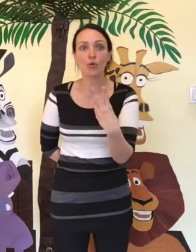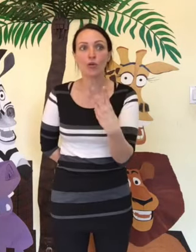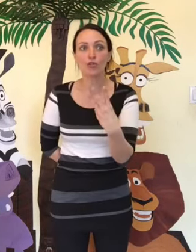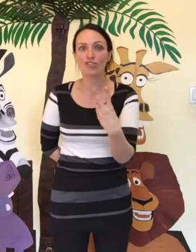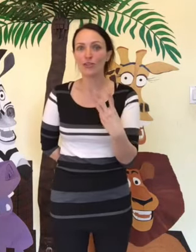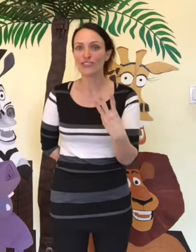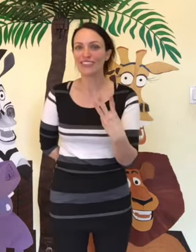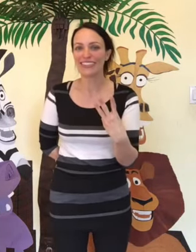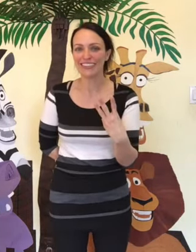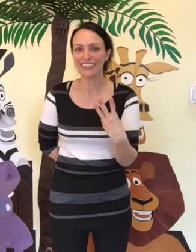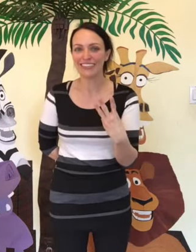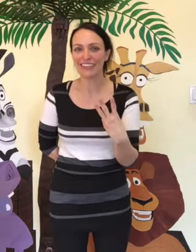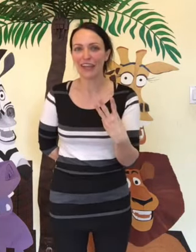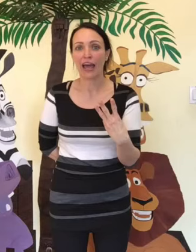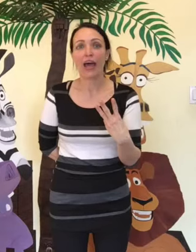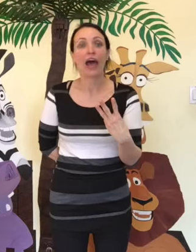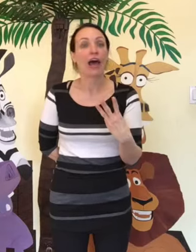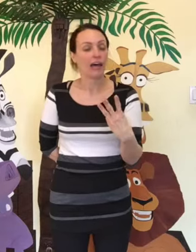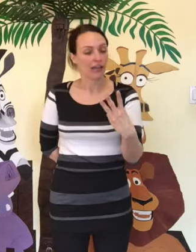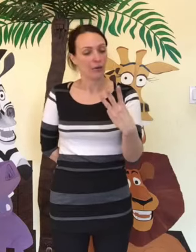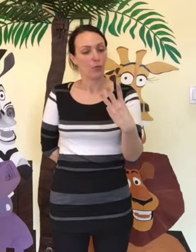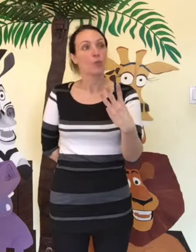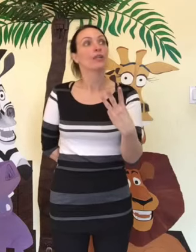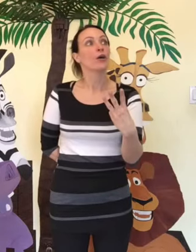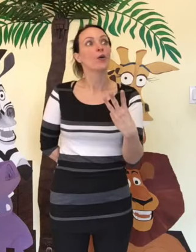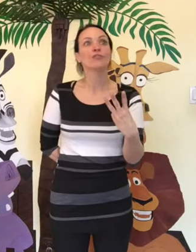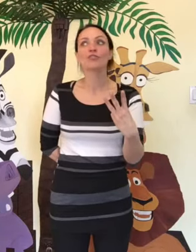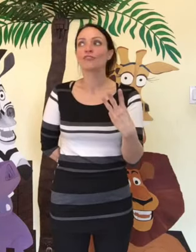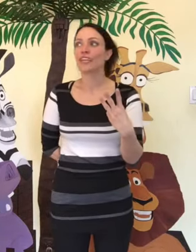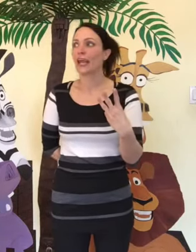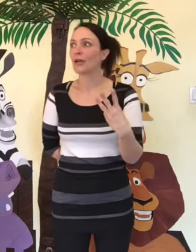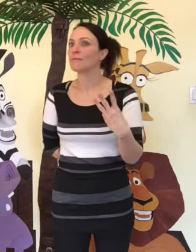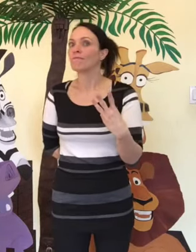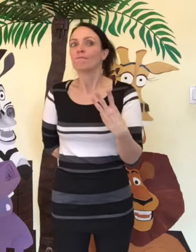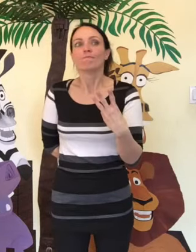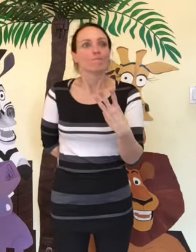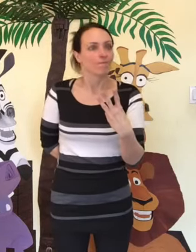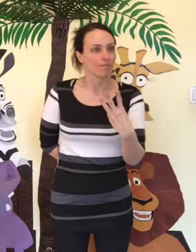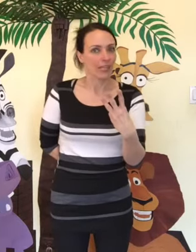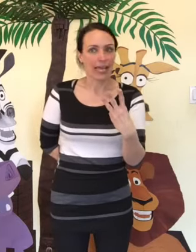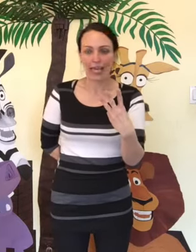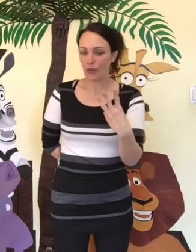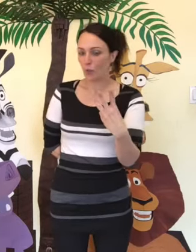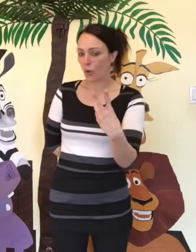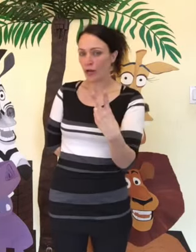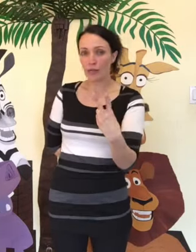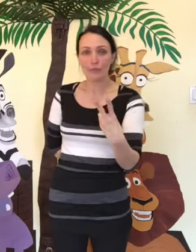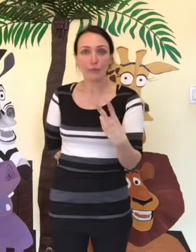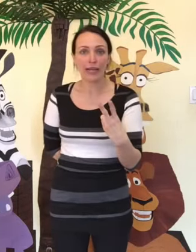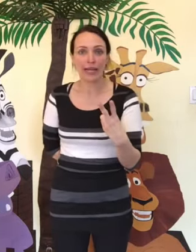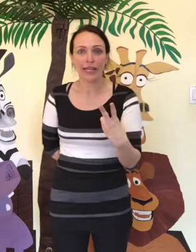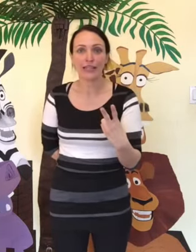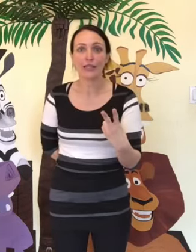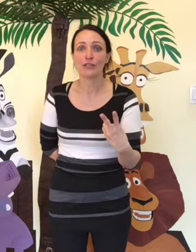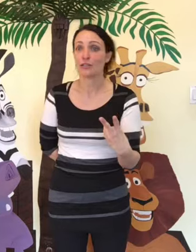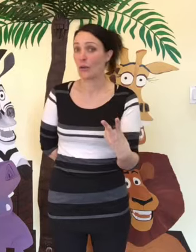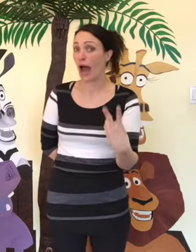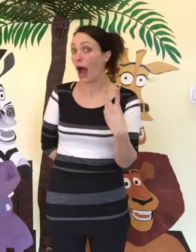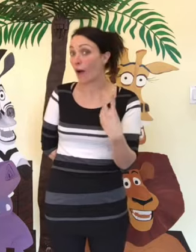so still. They all sniffed the air and one hopped away. So how